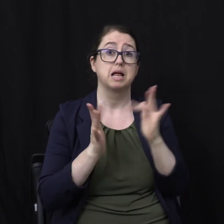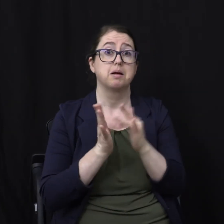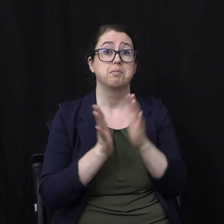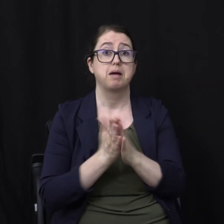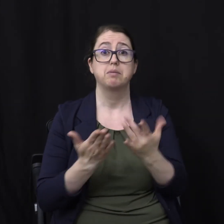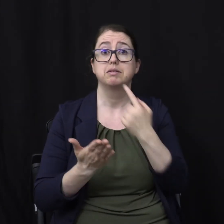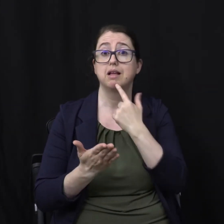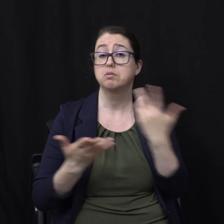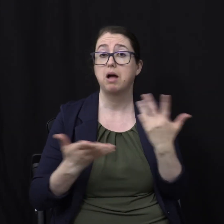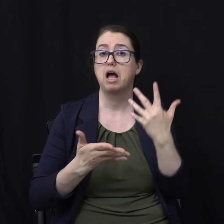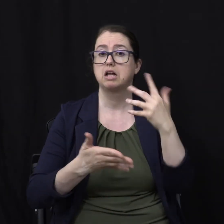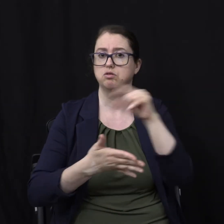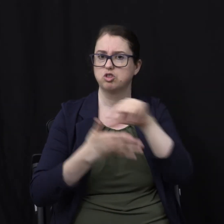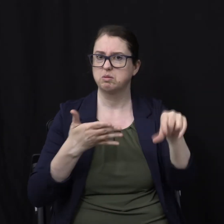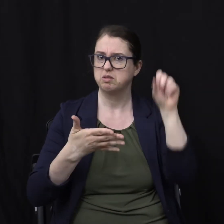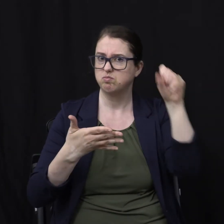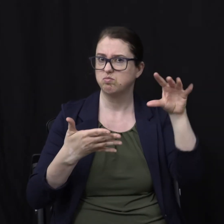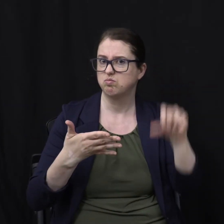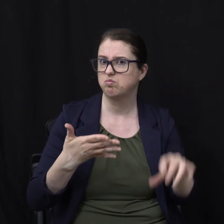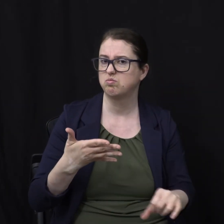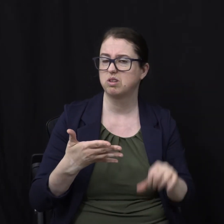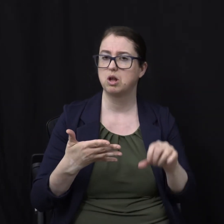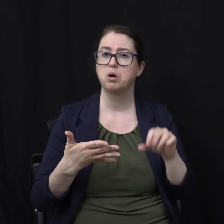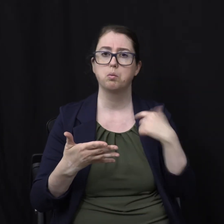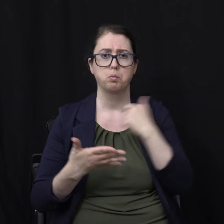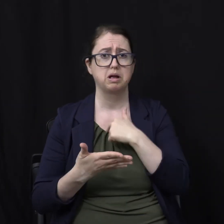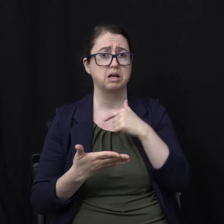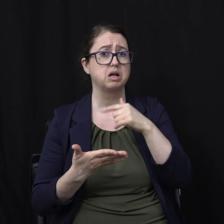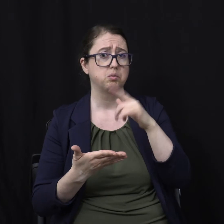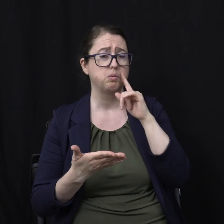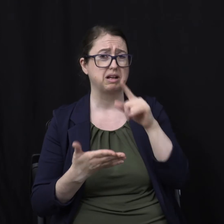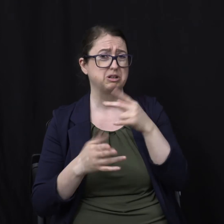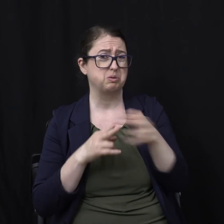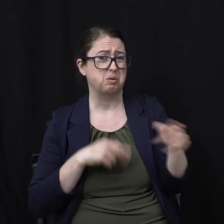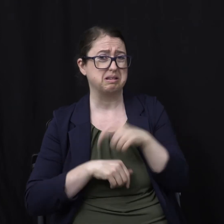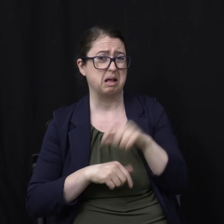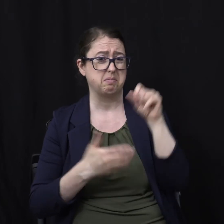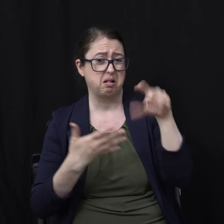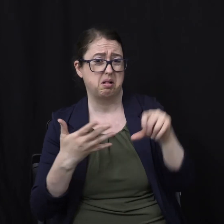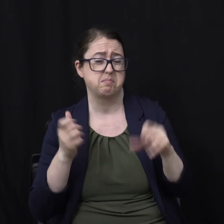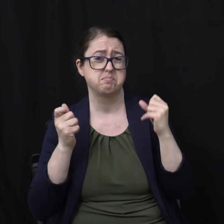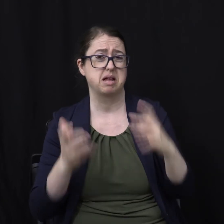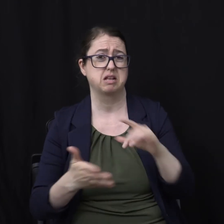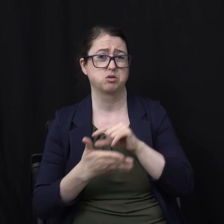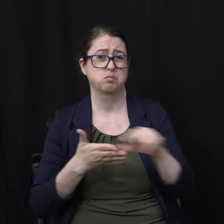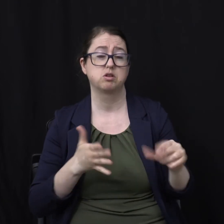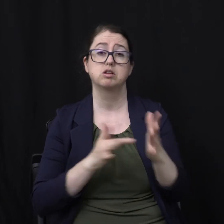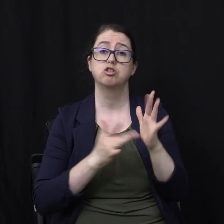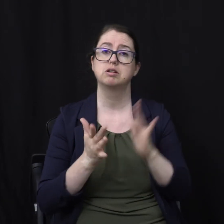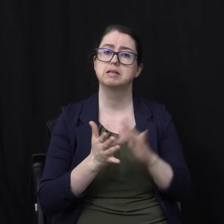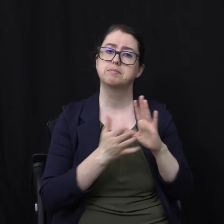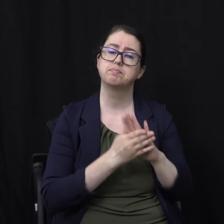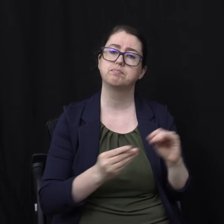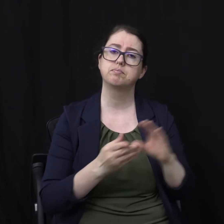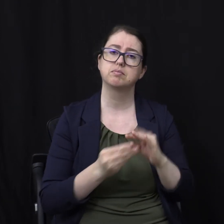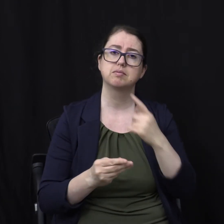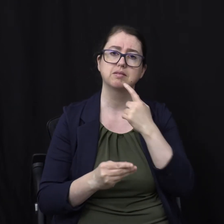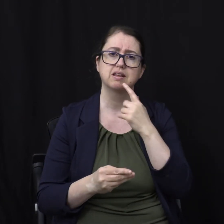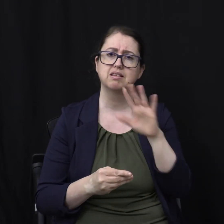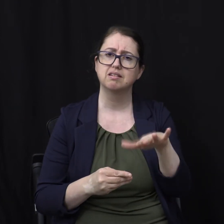texts Because I hope you're taking notes So you have a good memory Because we're going to hit A lot of them In a short period of time Let's start with Jesus' words On this He says do not